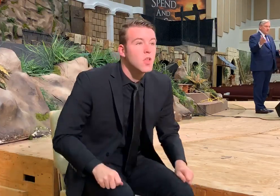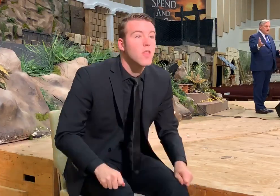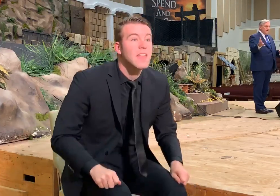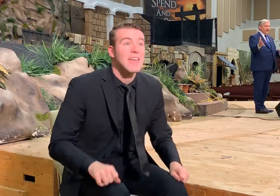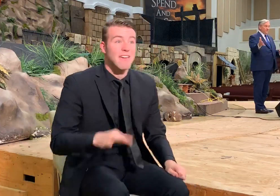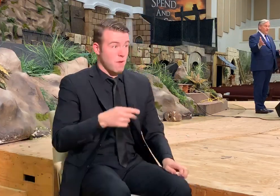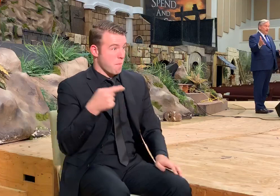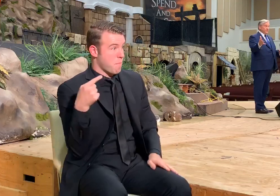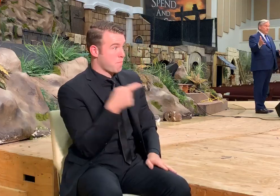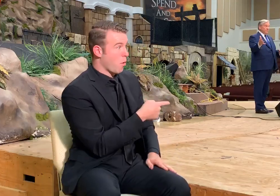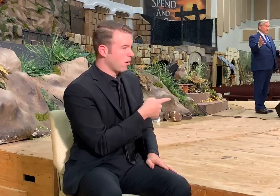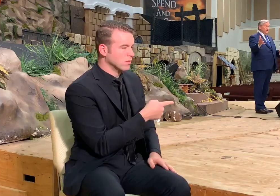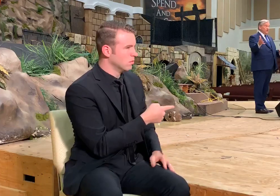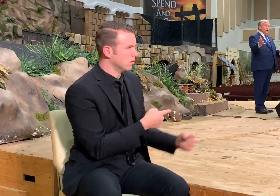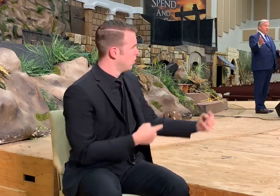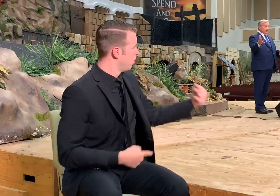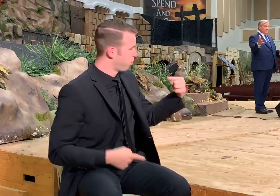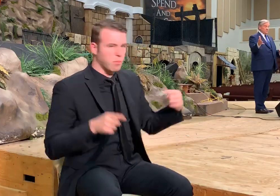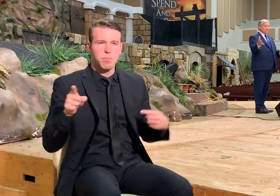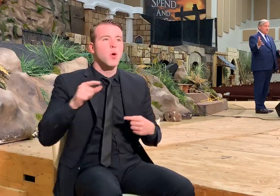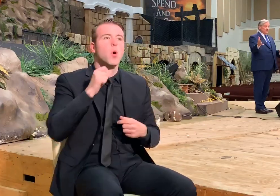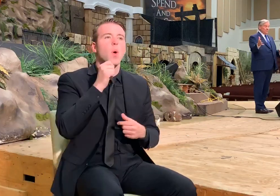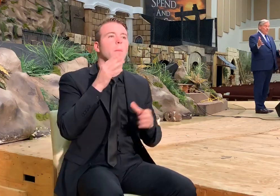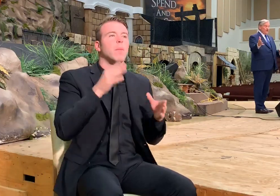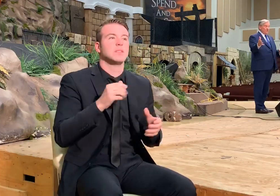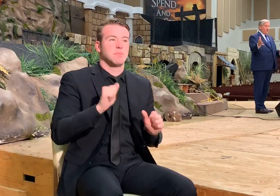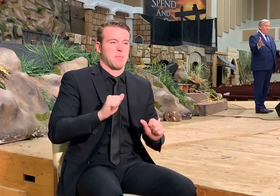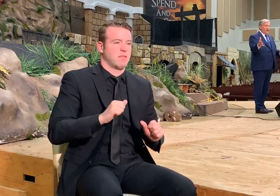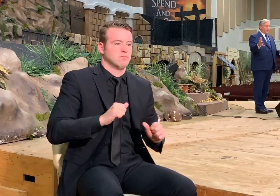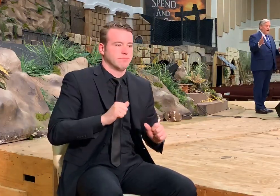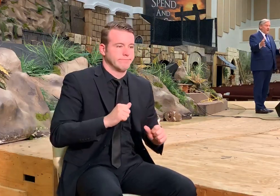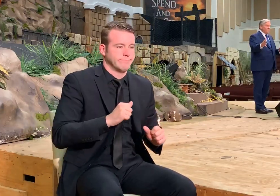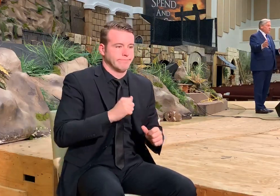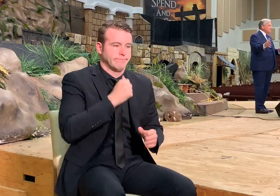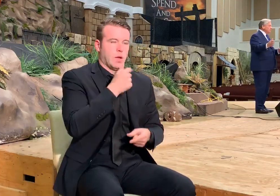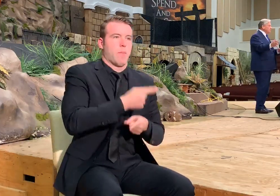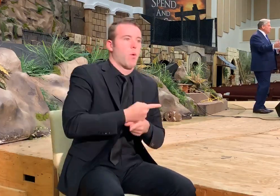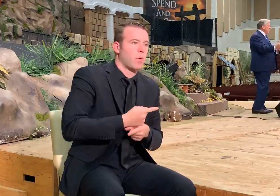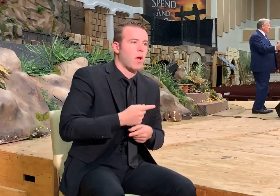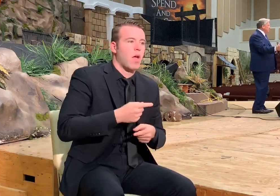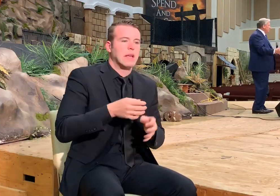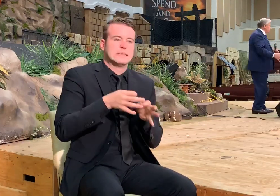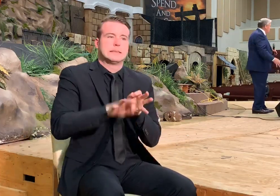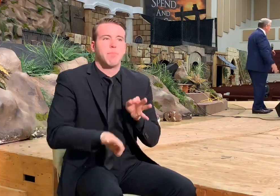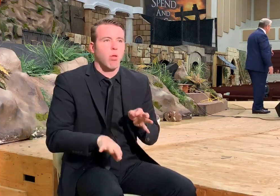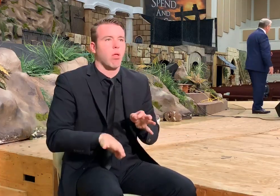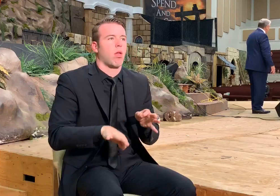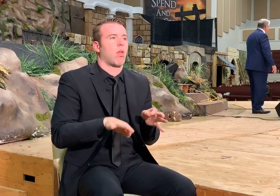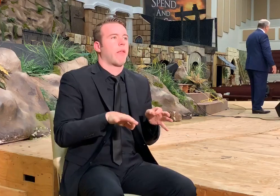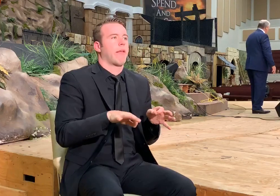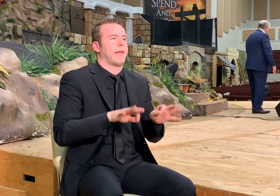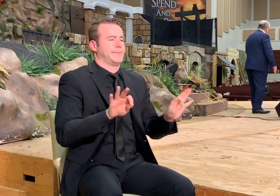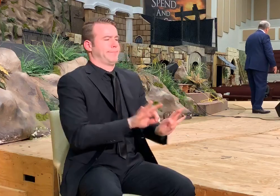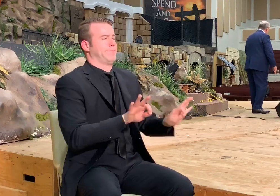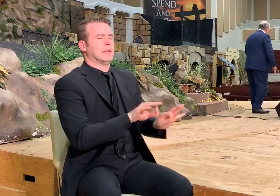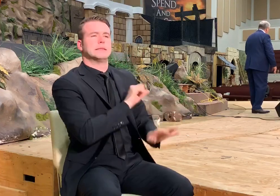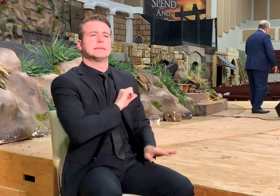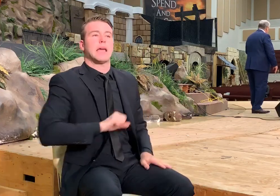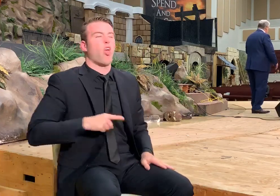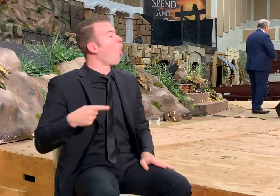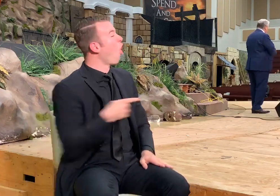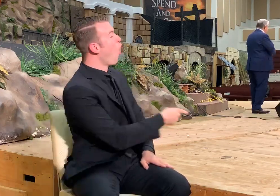Because if you do that, you may find somebody pointing at you. But think of the most simple saint in the church that you can imagine.